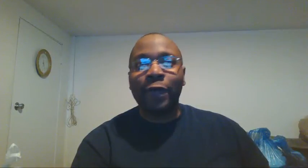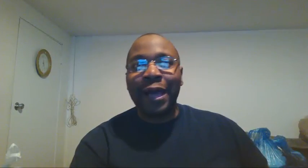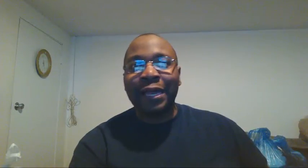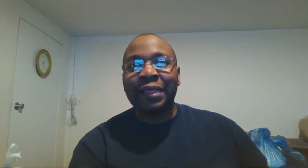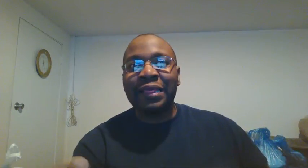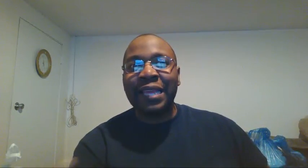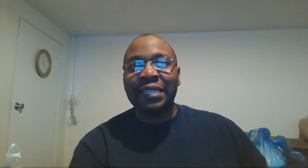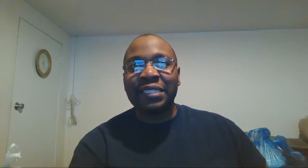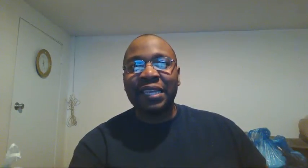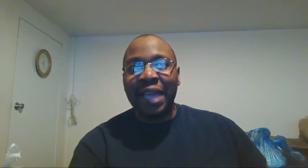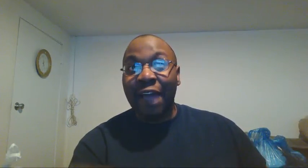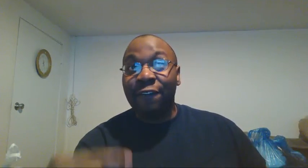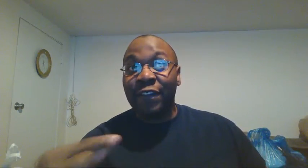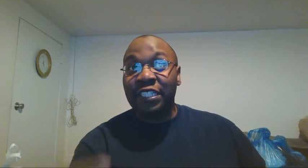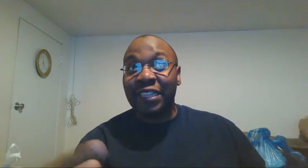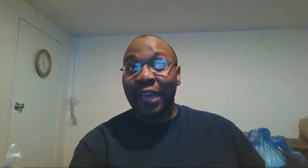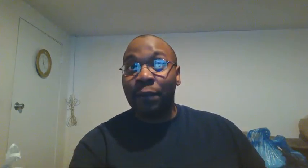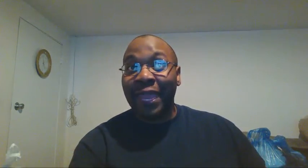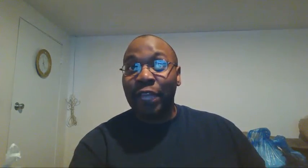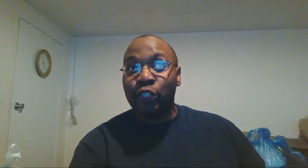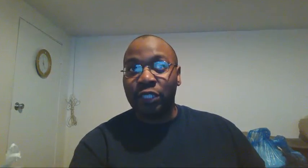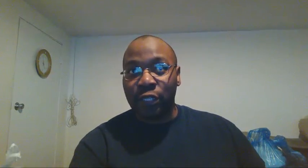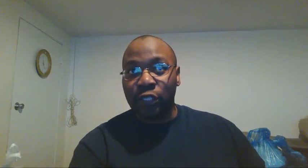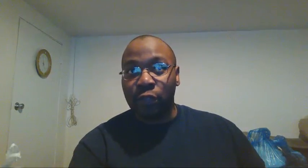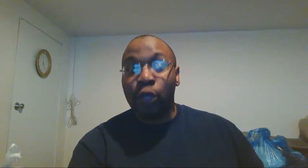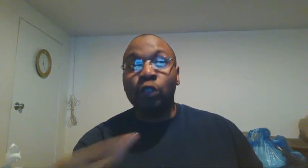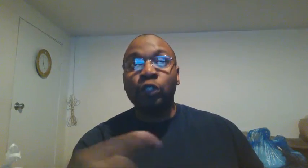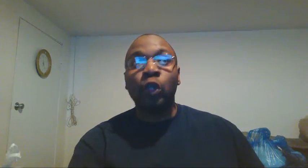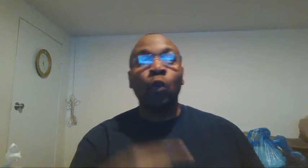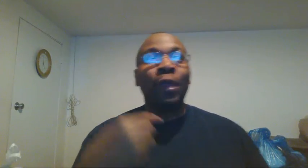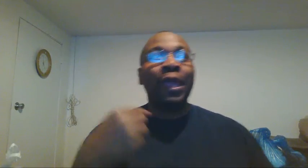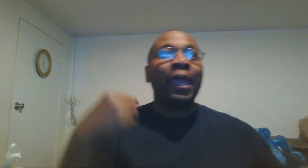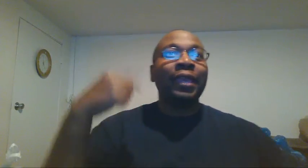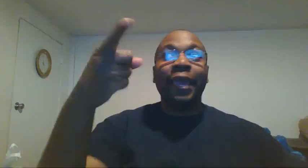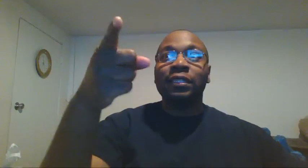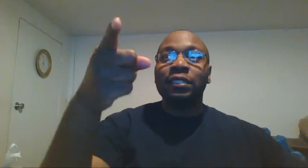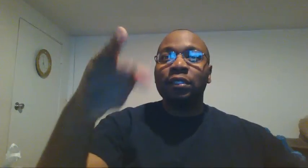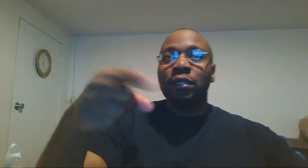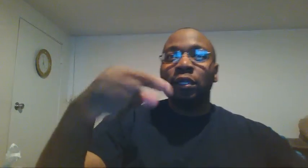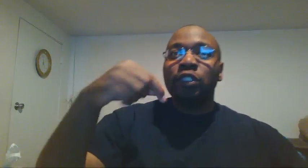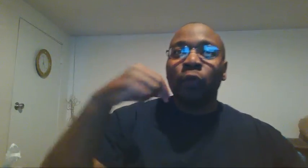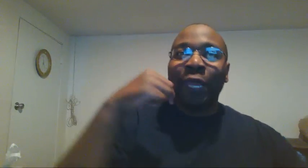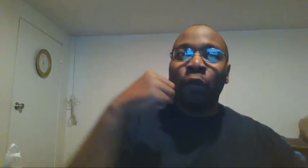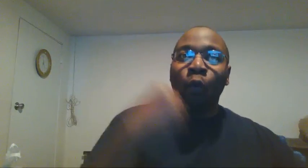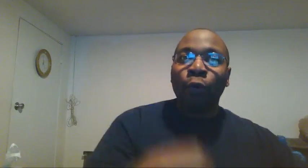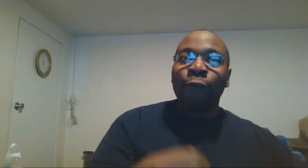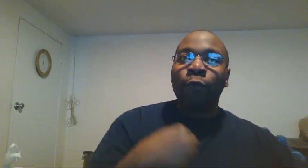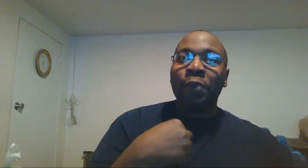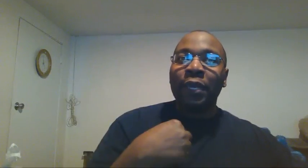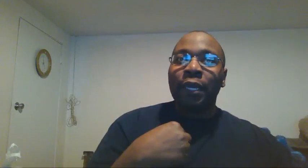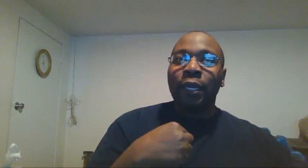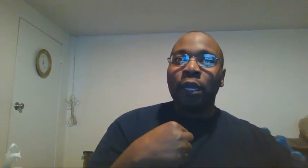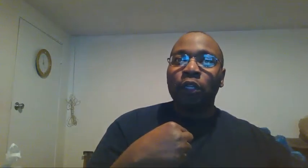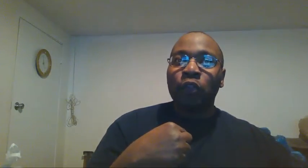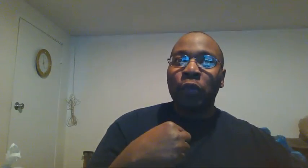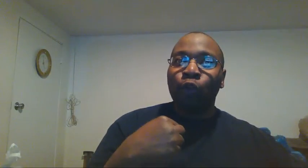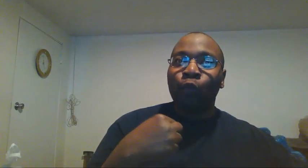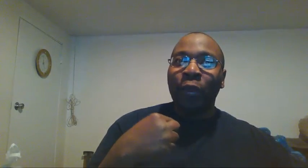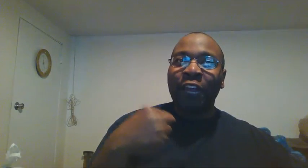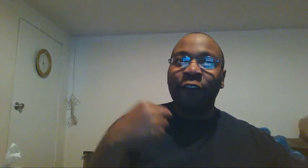unless i fix that patience issue so yes so in order for me to get rid of that